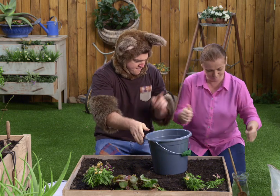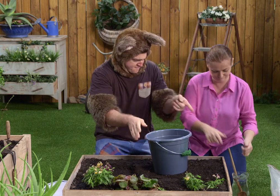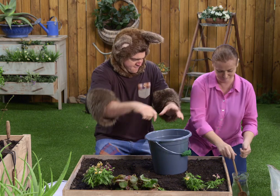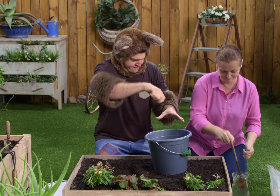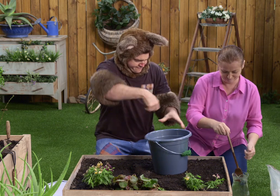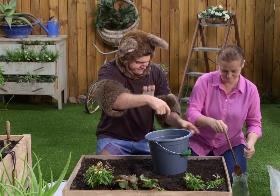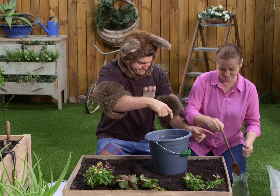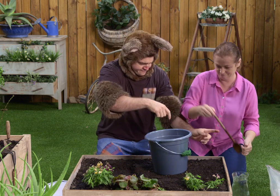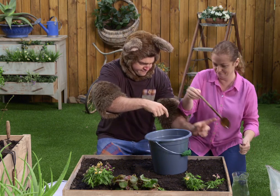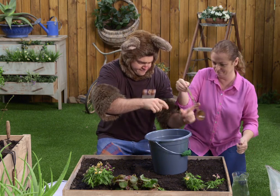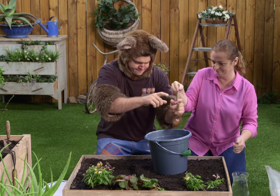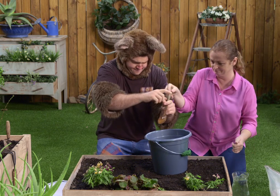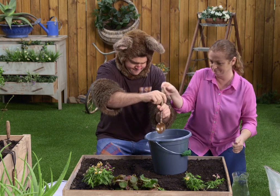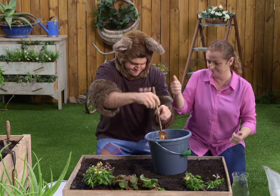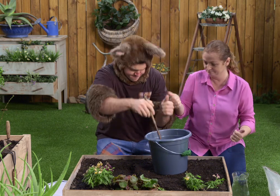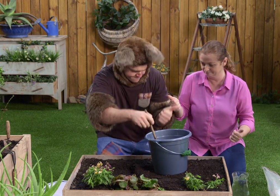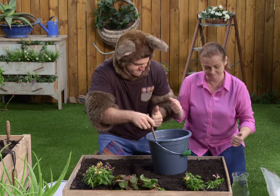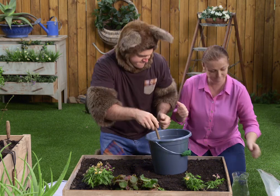Could you pass the wooden spoon? Yep. Thank you.